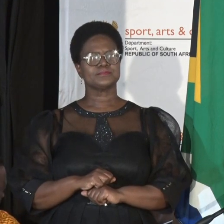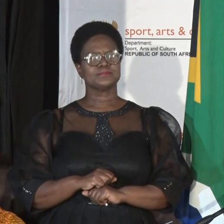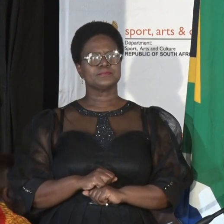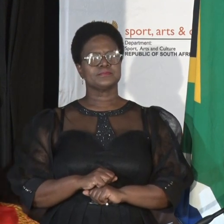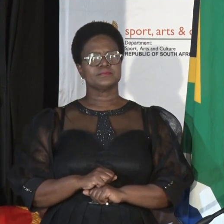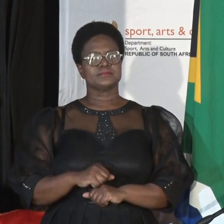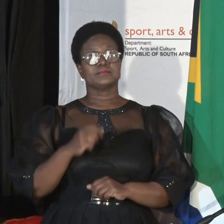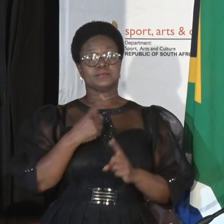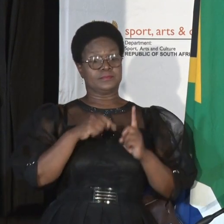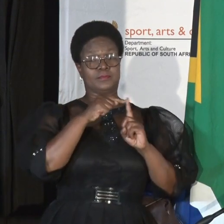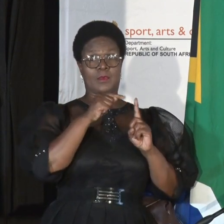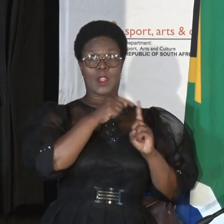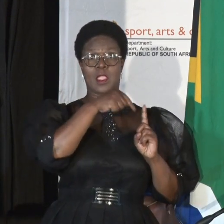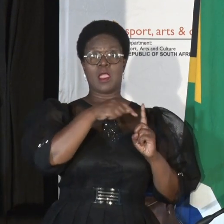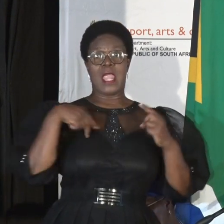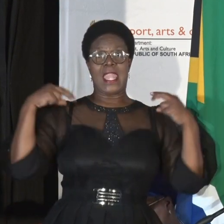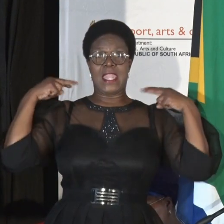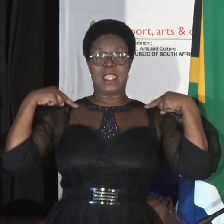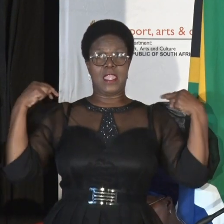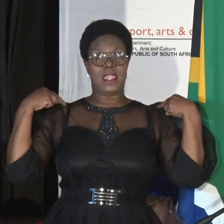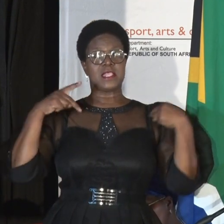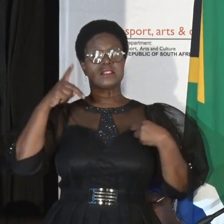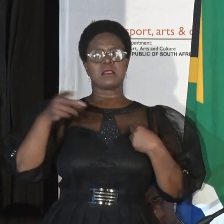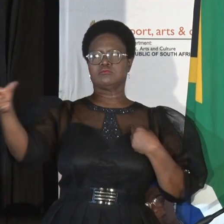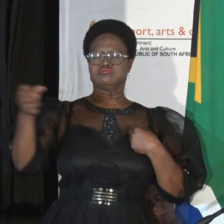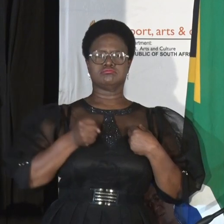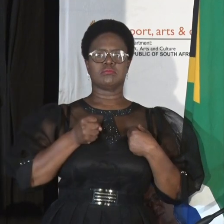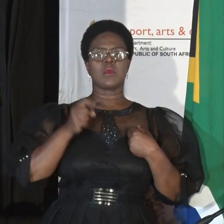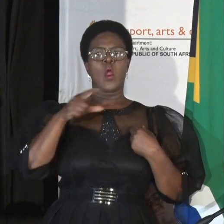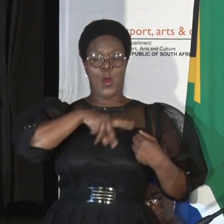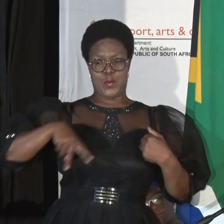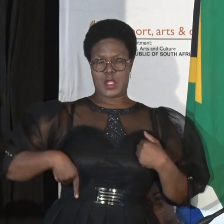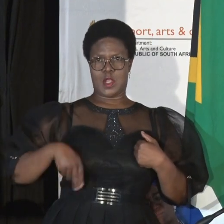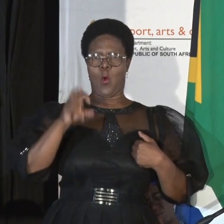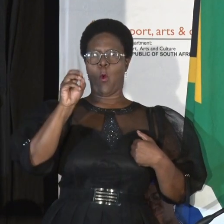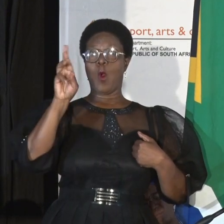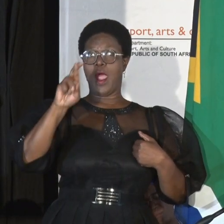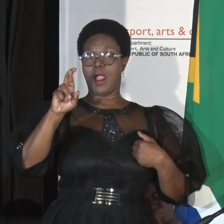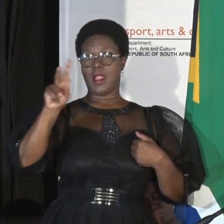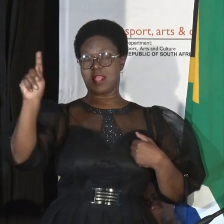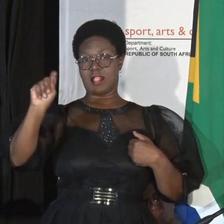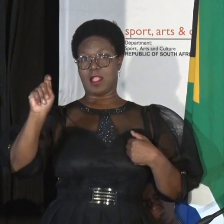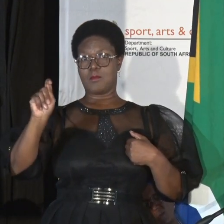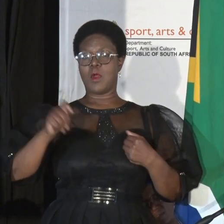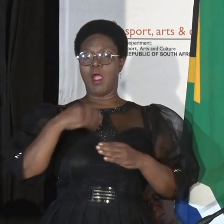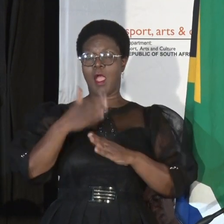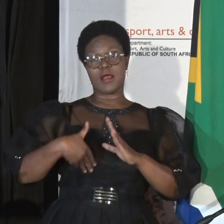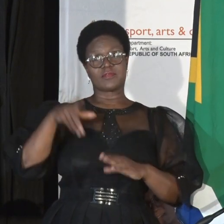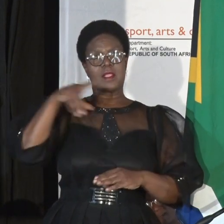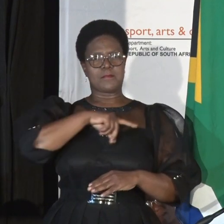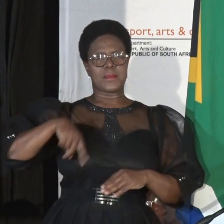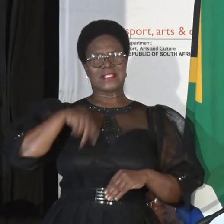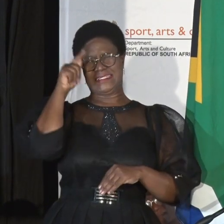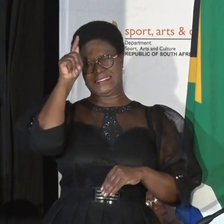is among the nurses that were recruited by President O.R. Tambo, following the request by President Jules Nyerere of